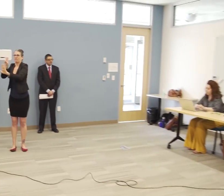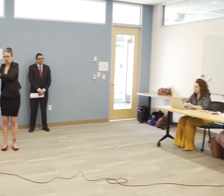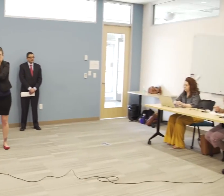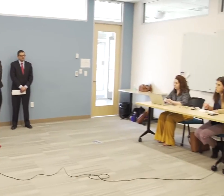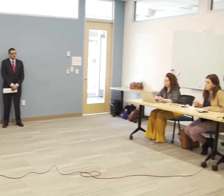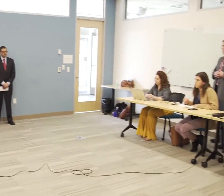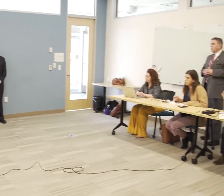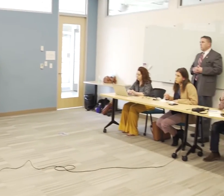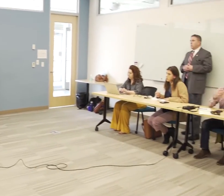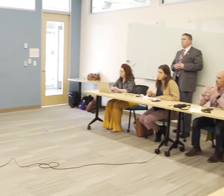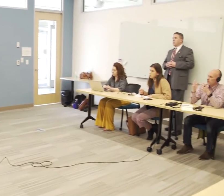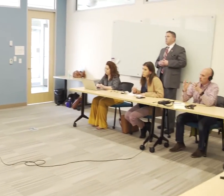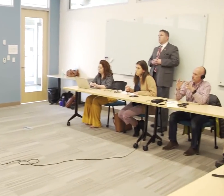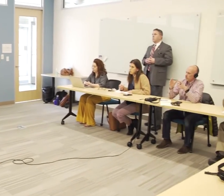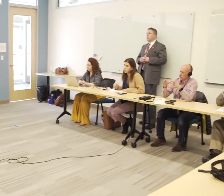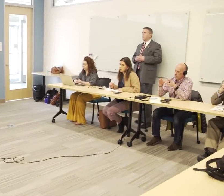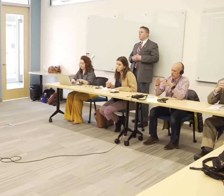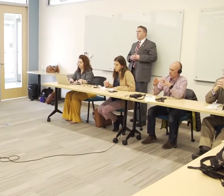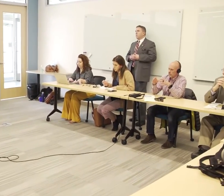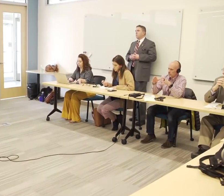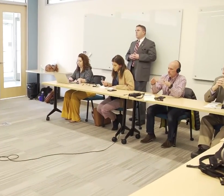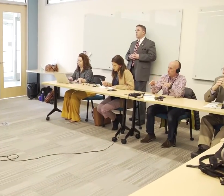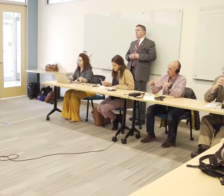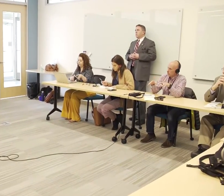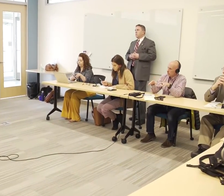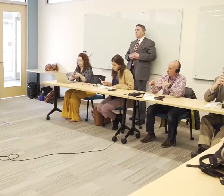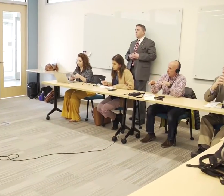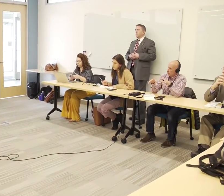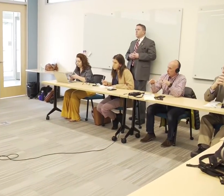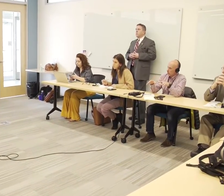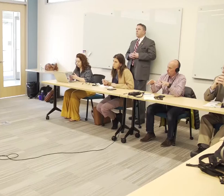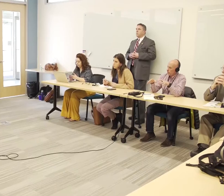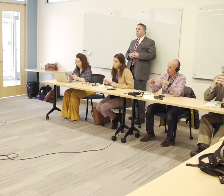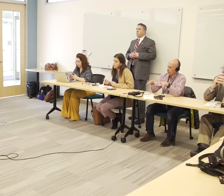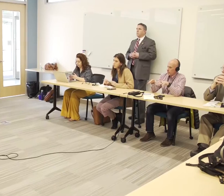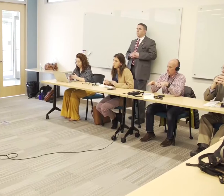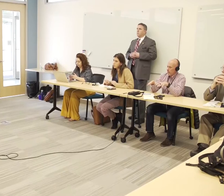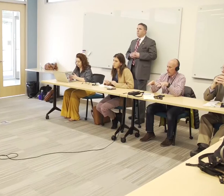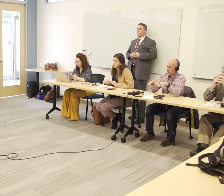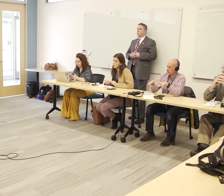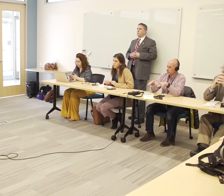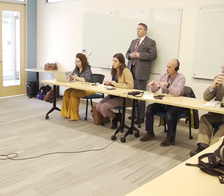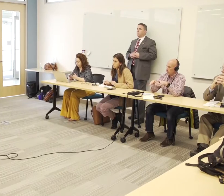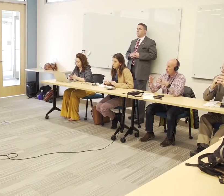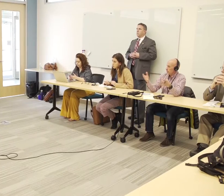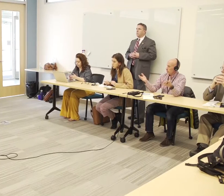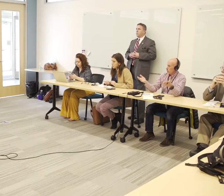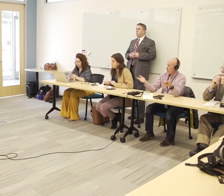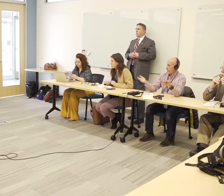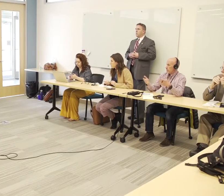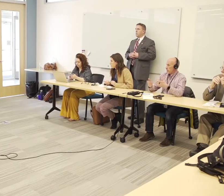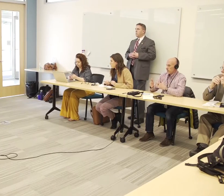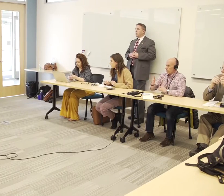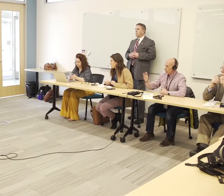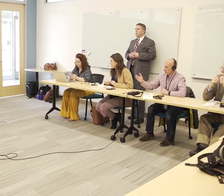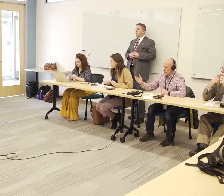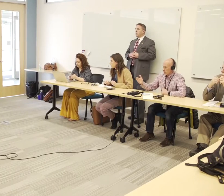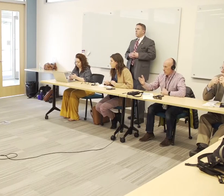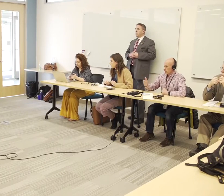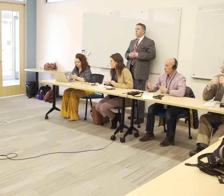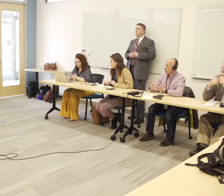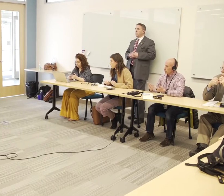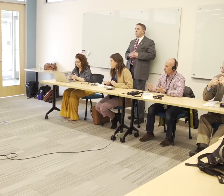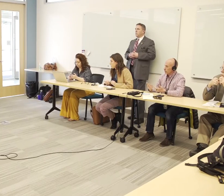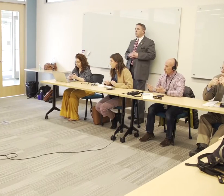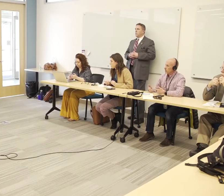DAFs, have they done any sort of assessment of what the impact of this might be in various